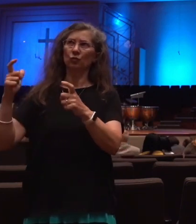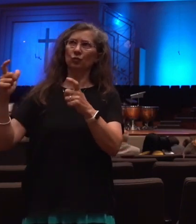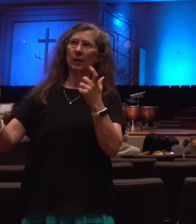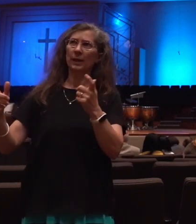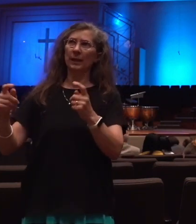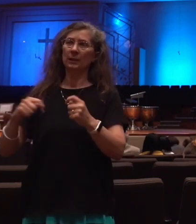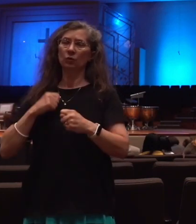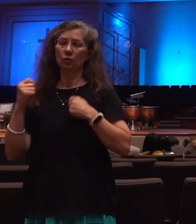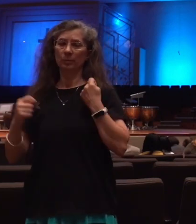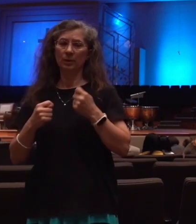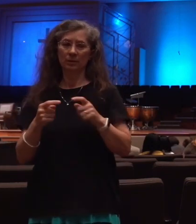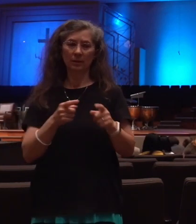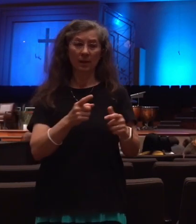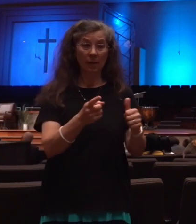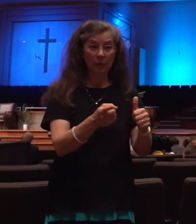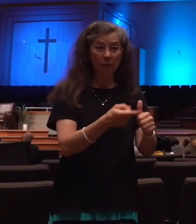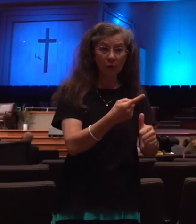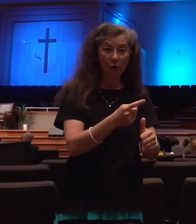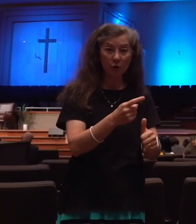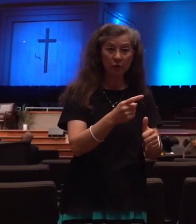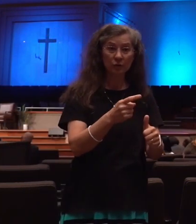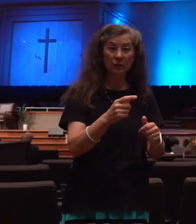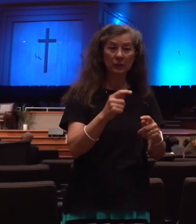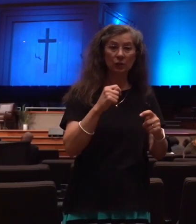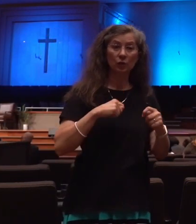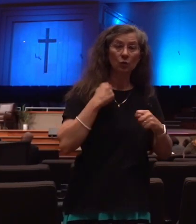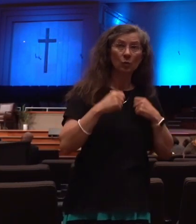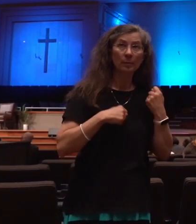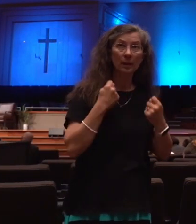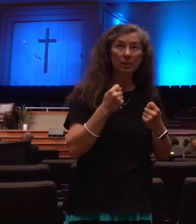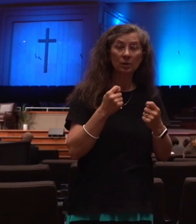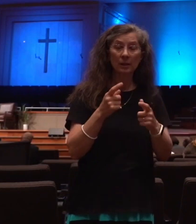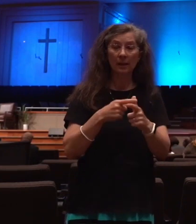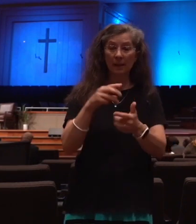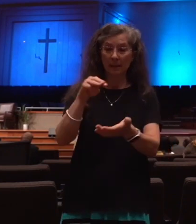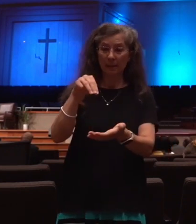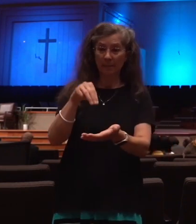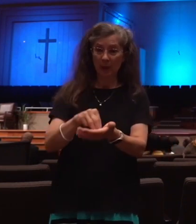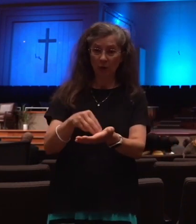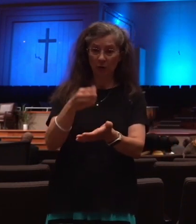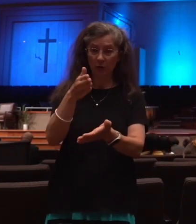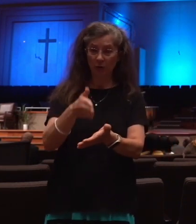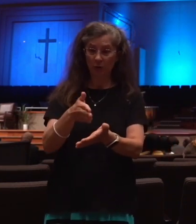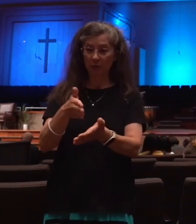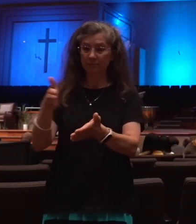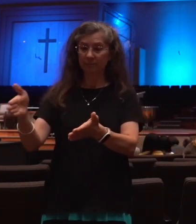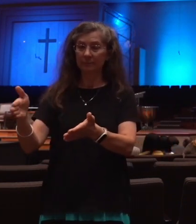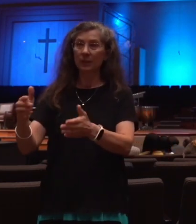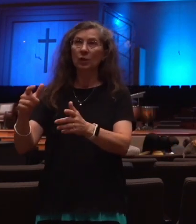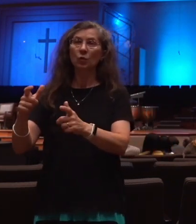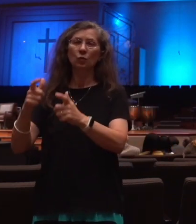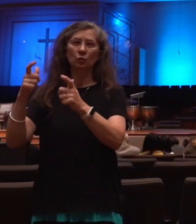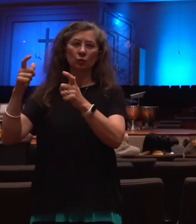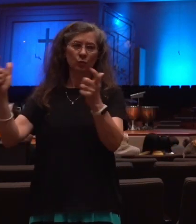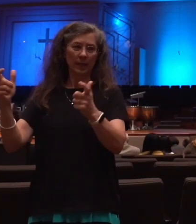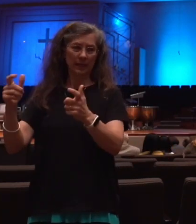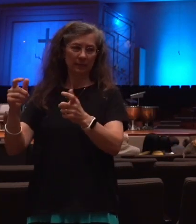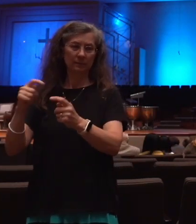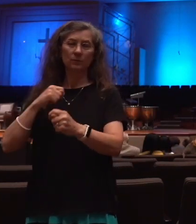tribulation. Then at the midpoint, they go into what's called Great Tribulation. Matthew